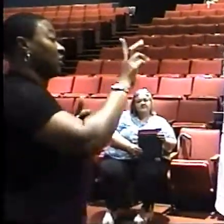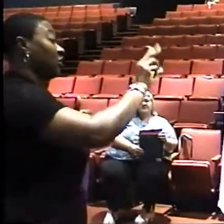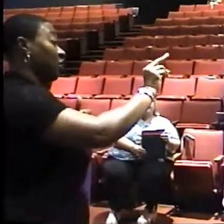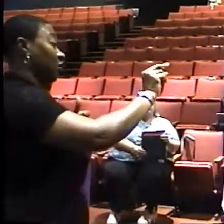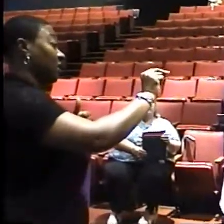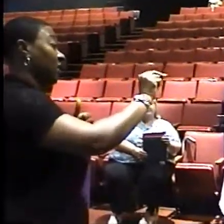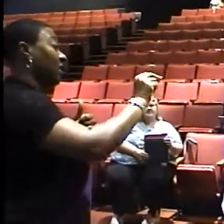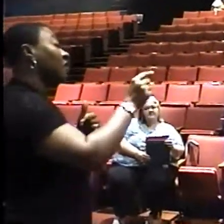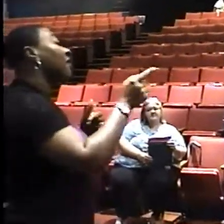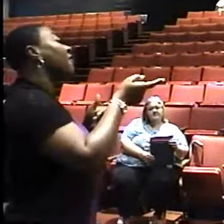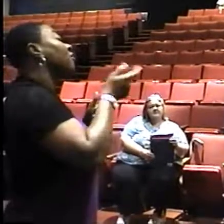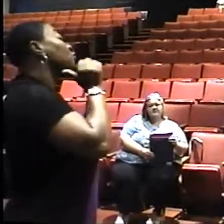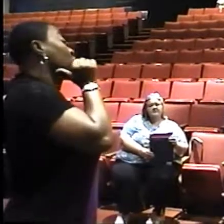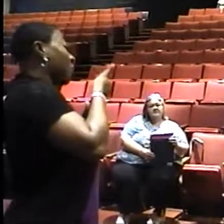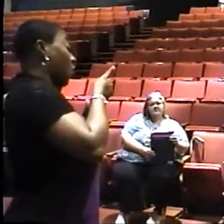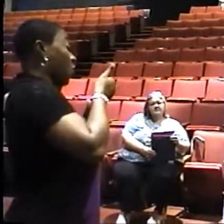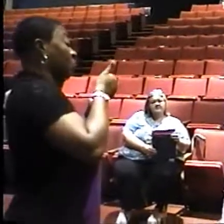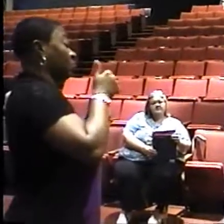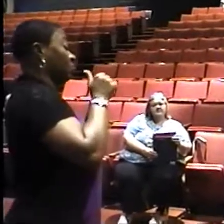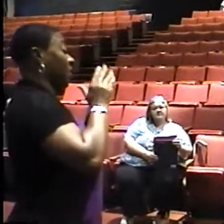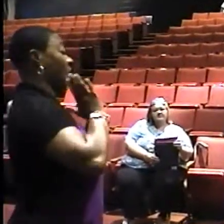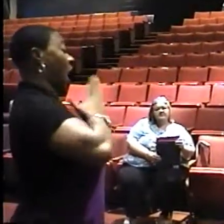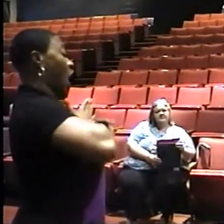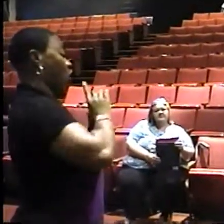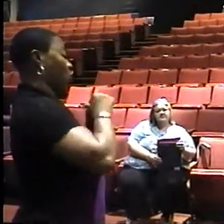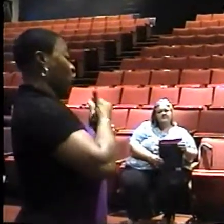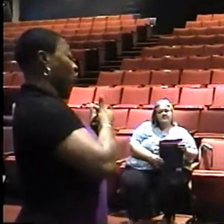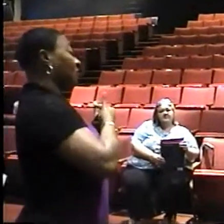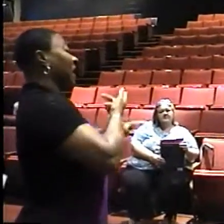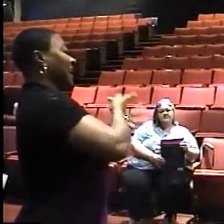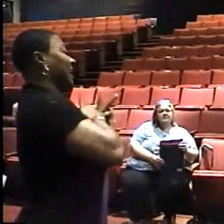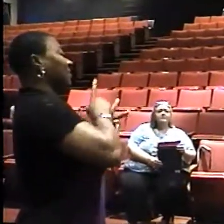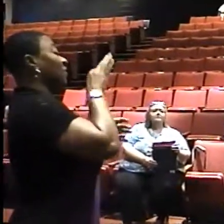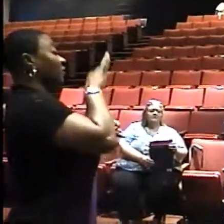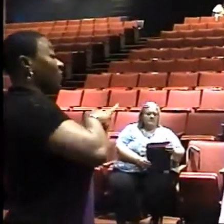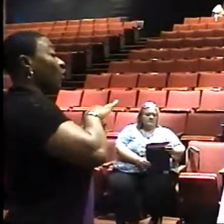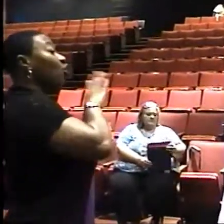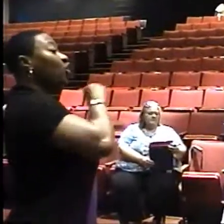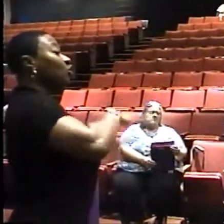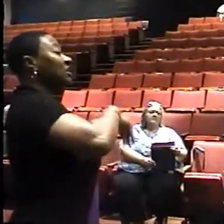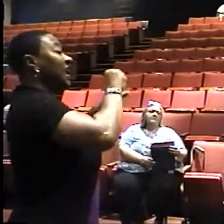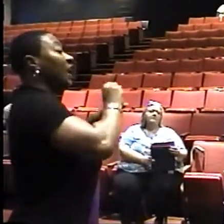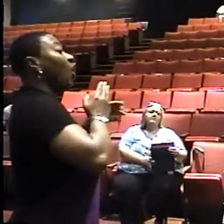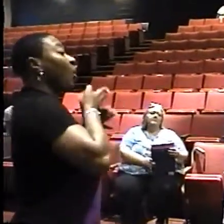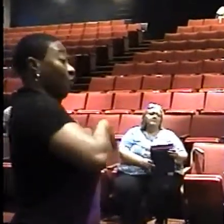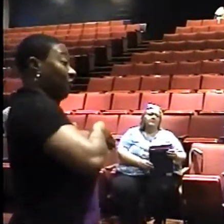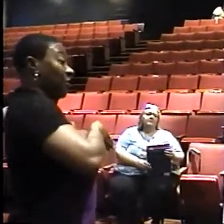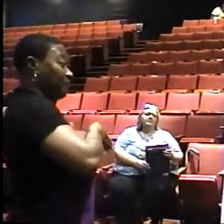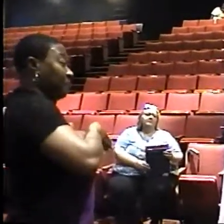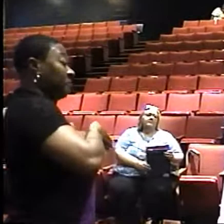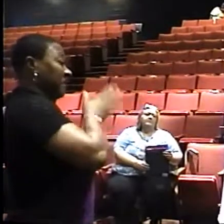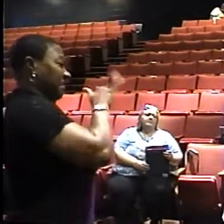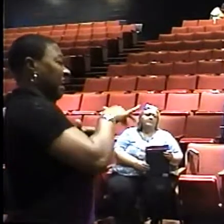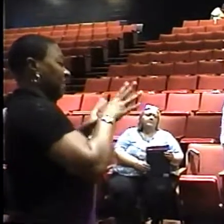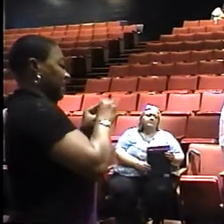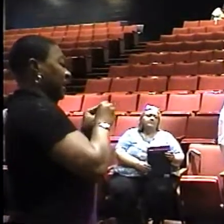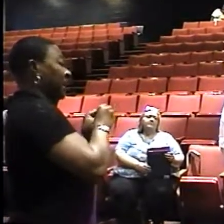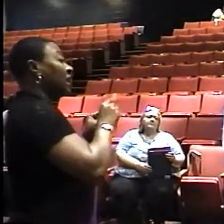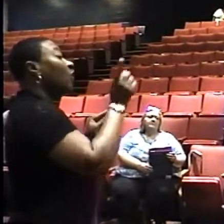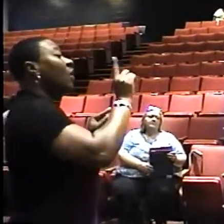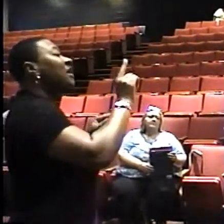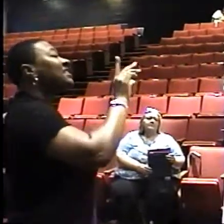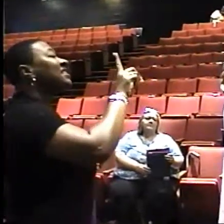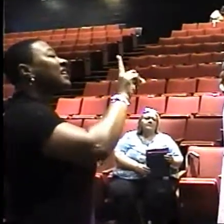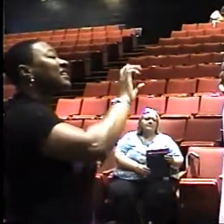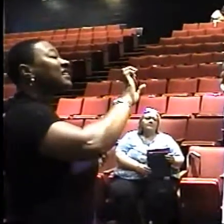we're having a call meeting from my group called Keep the Vote, No Takeover. If you want to attend, it's at the Dexter Elmhurst